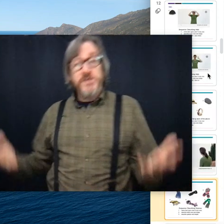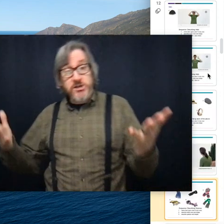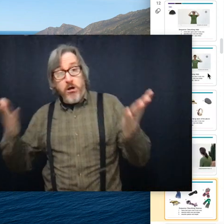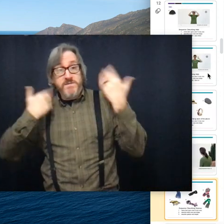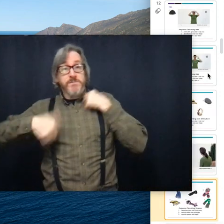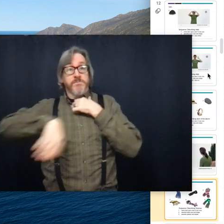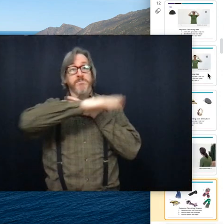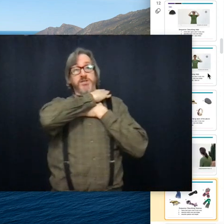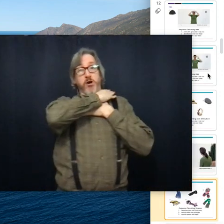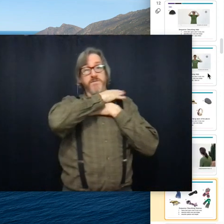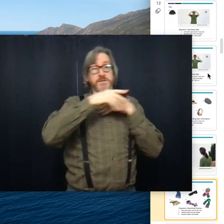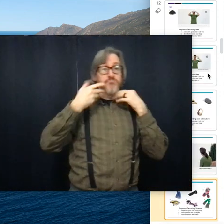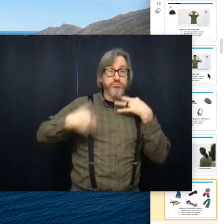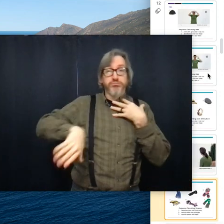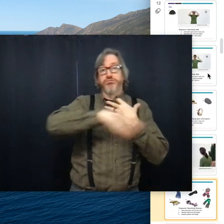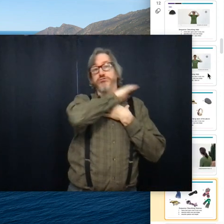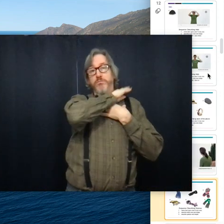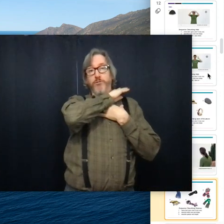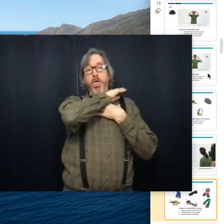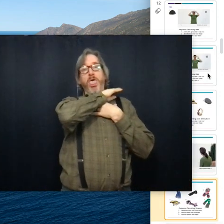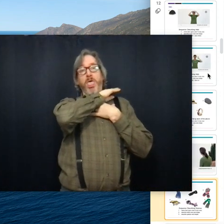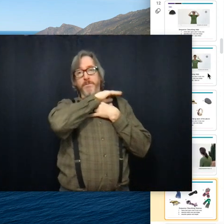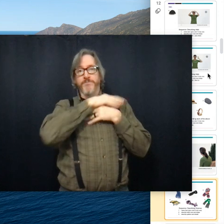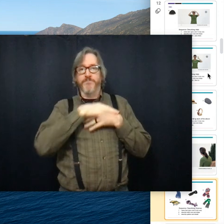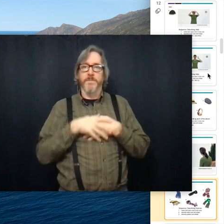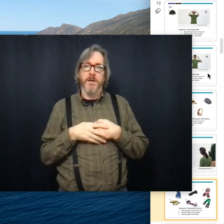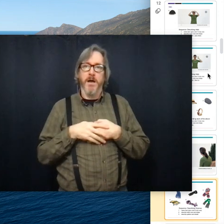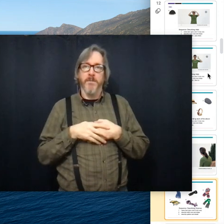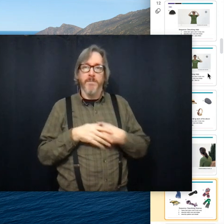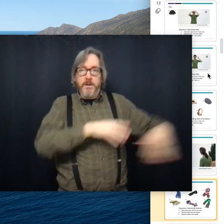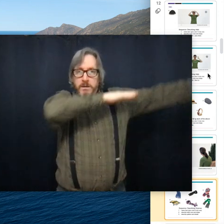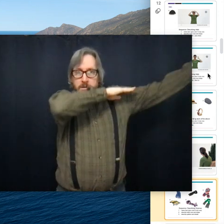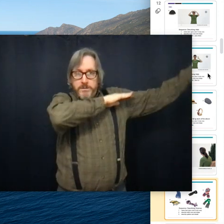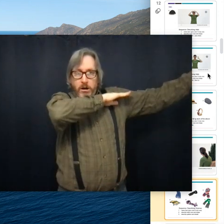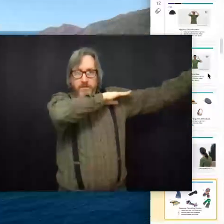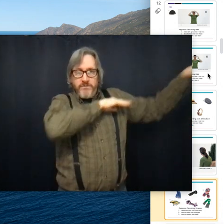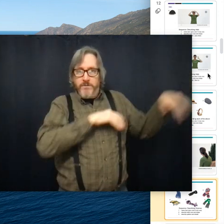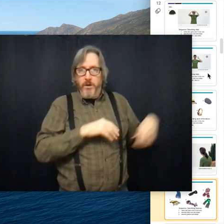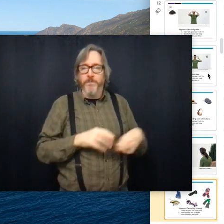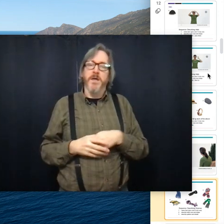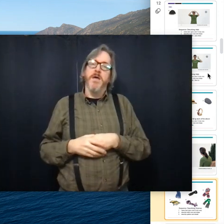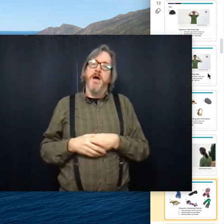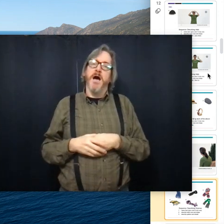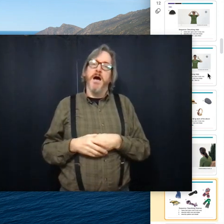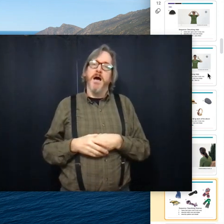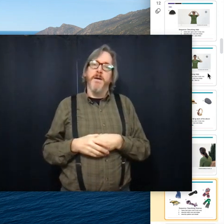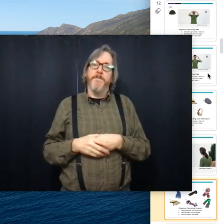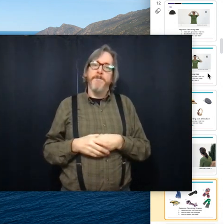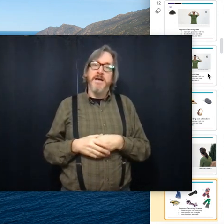So scarves, scars, um, scarves, no.